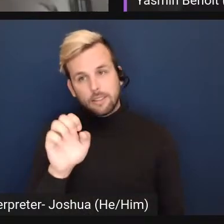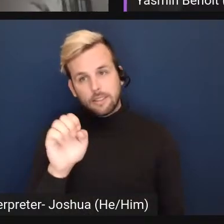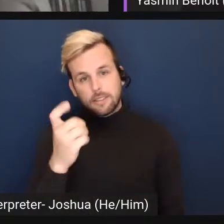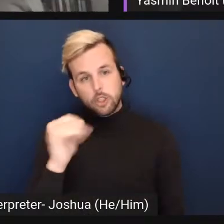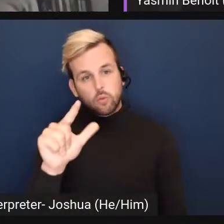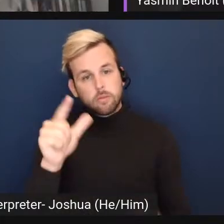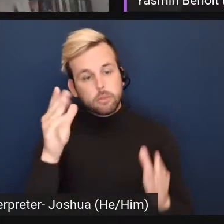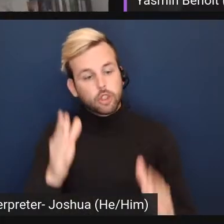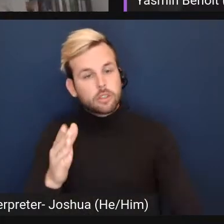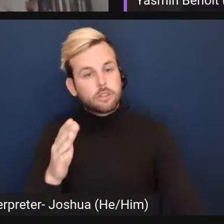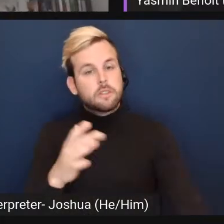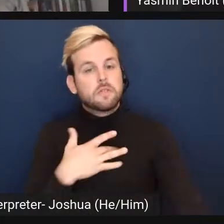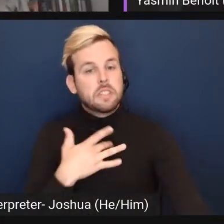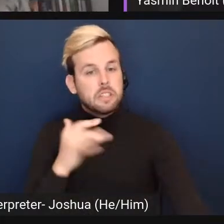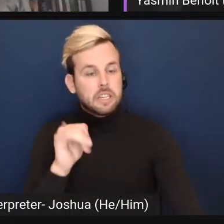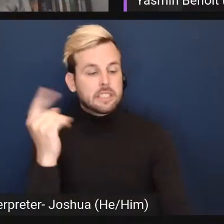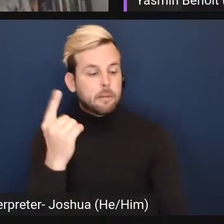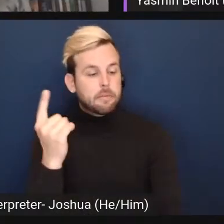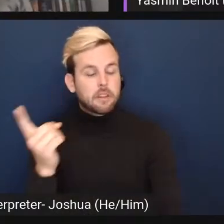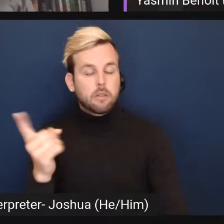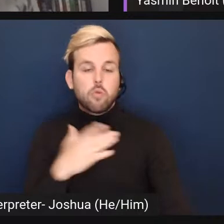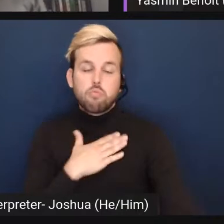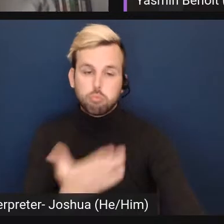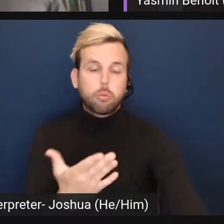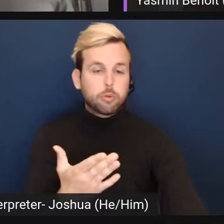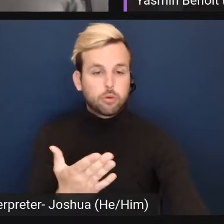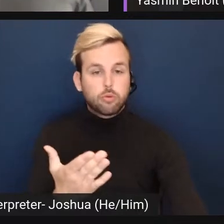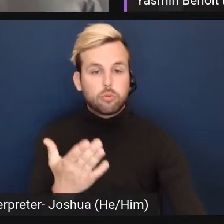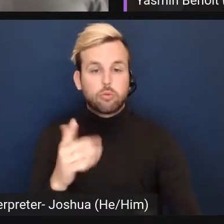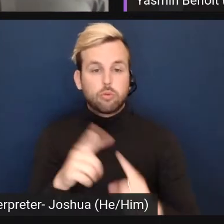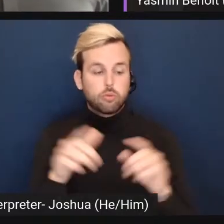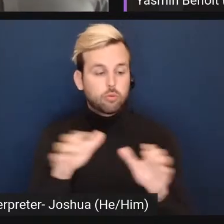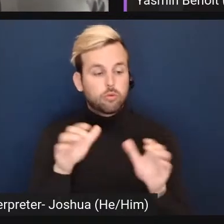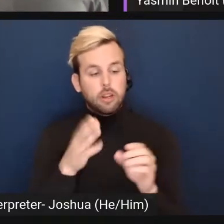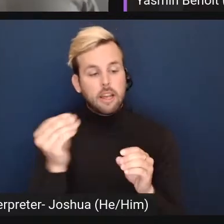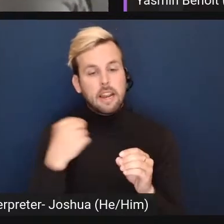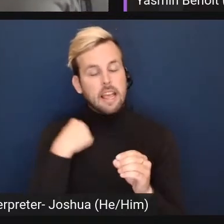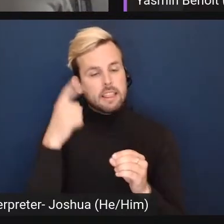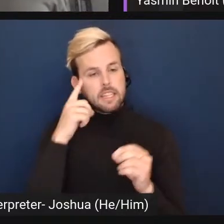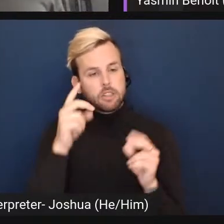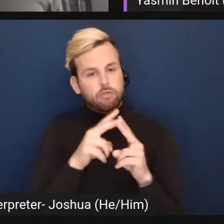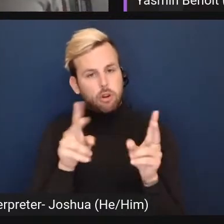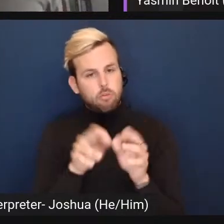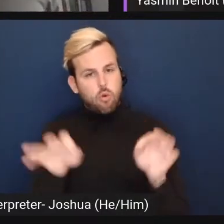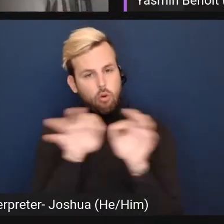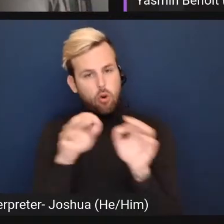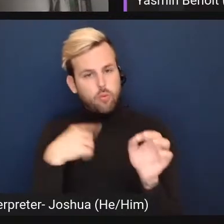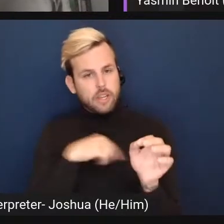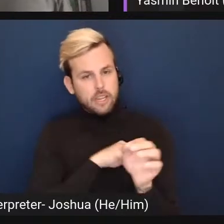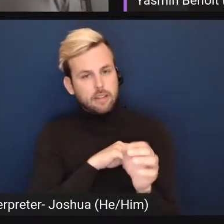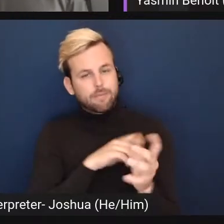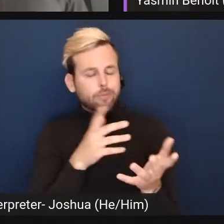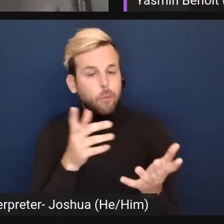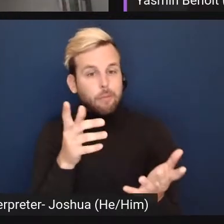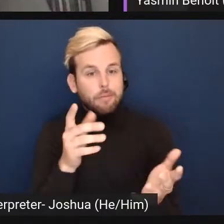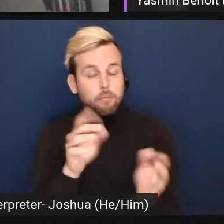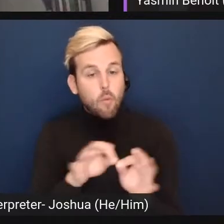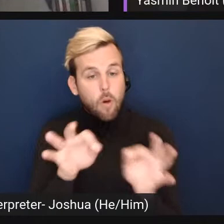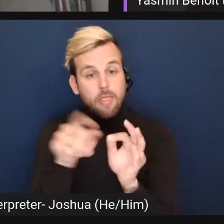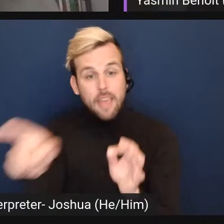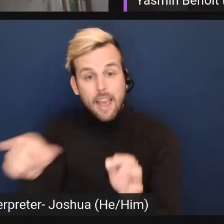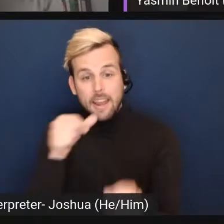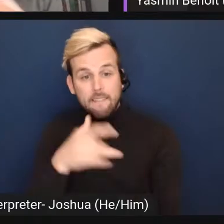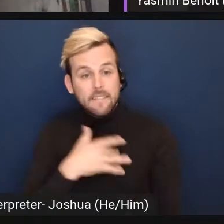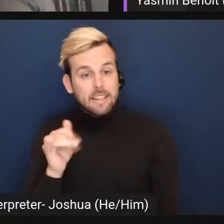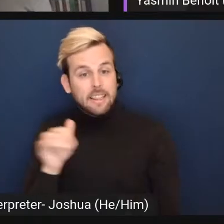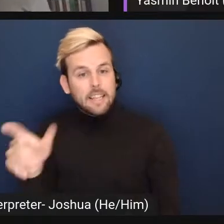decide that that's something they're open to. And I think it's really important that we, they not feel like they're losing access to